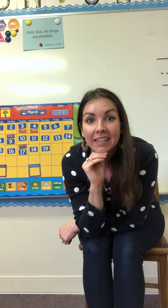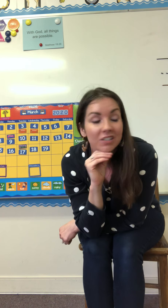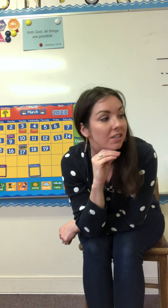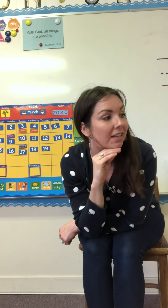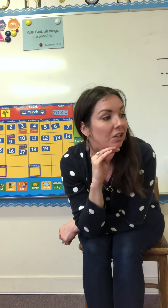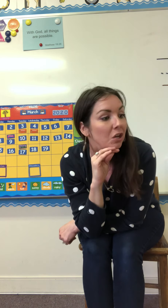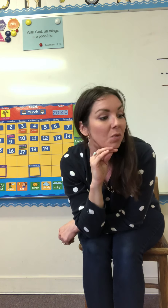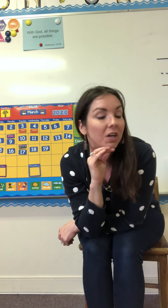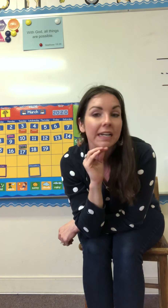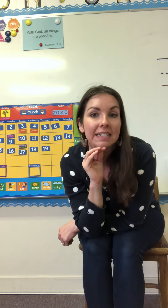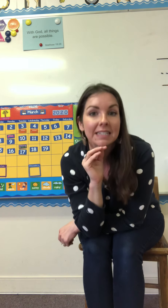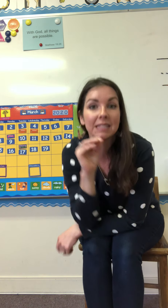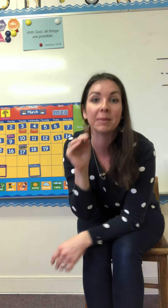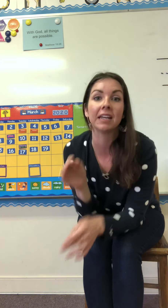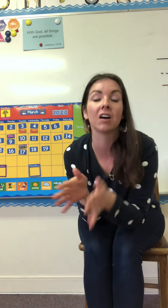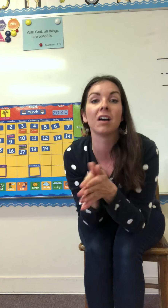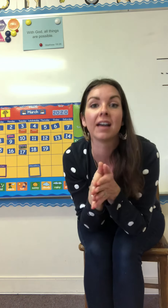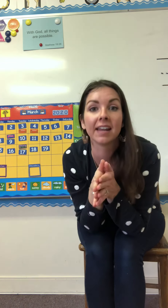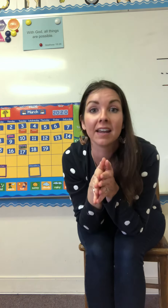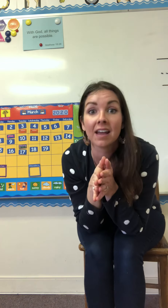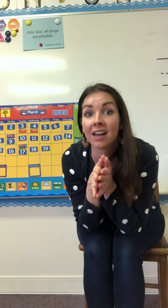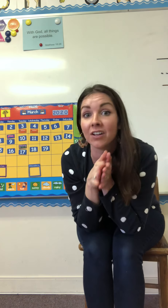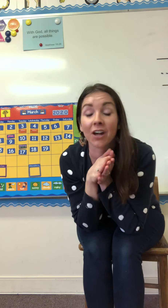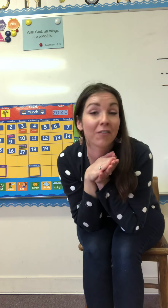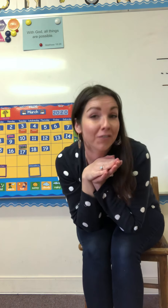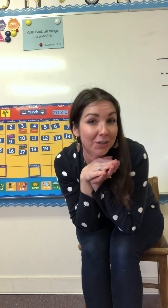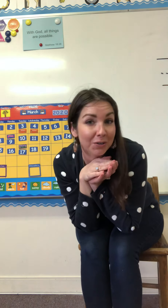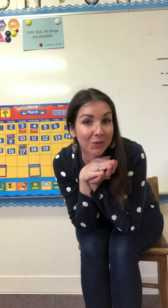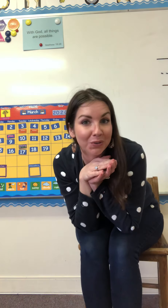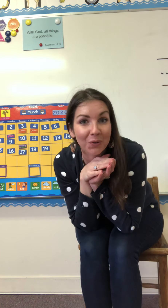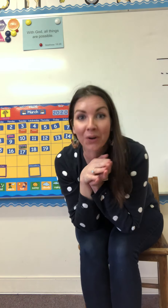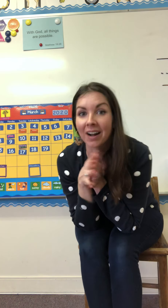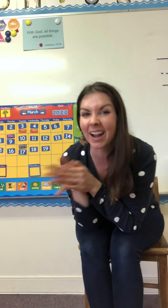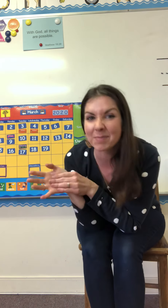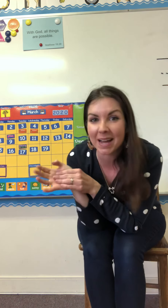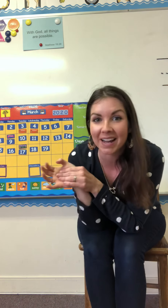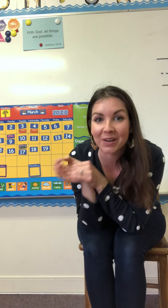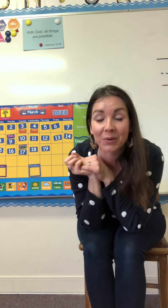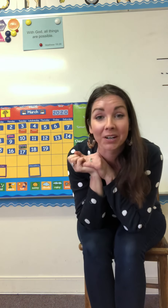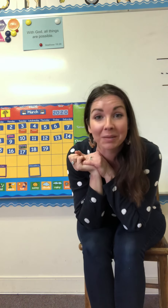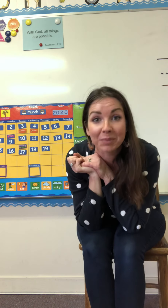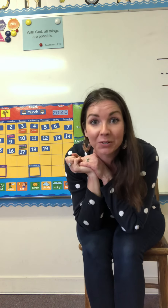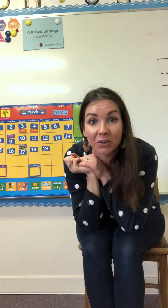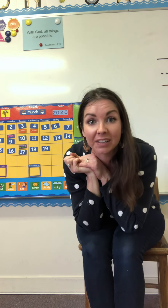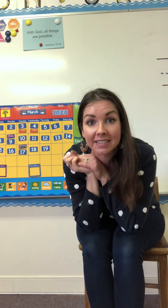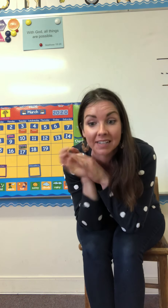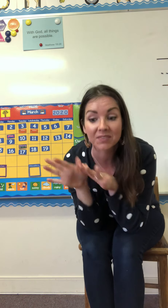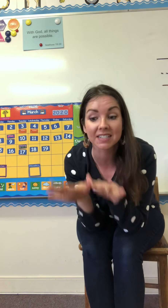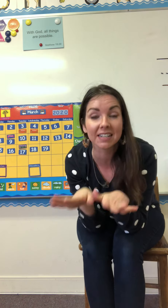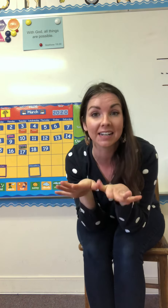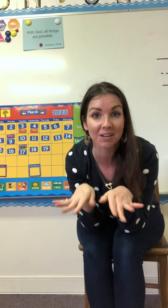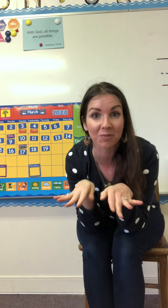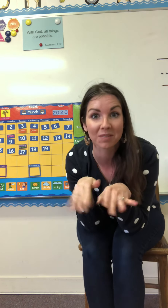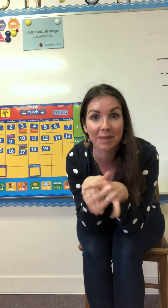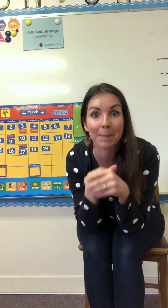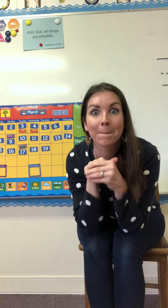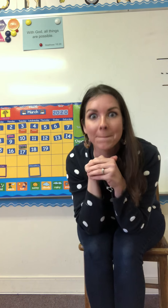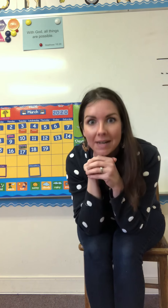that you are getting to see me on a phone or an iPad or a computer instead of sitting here with me, but